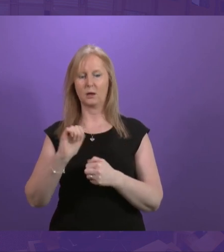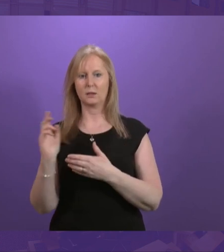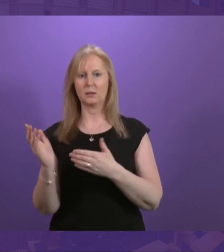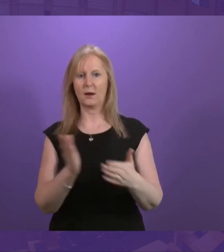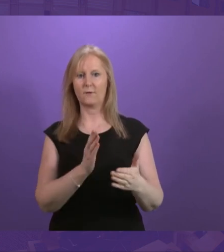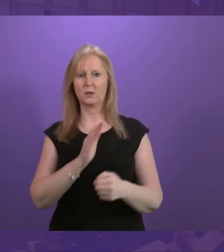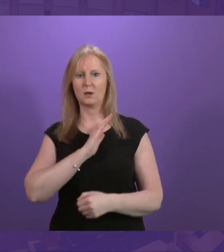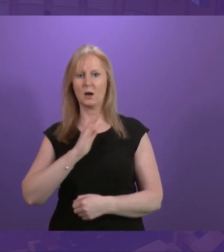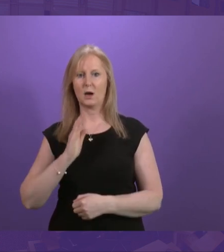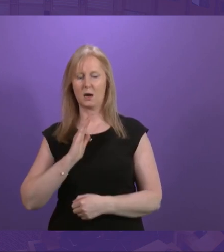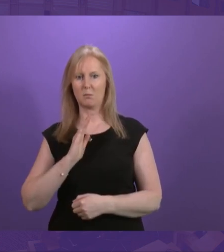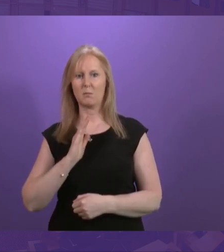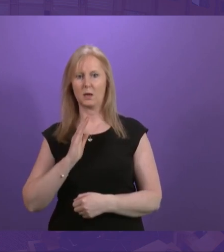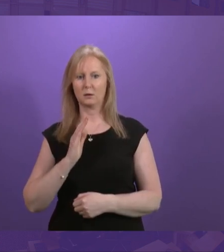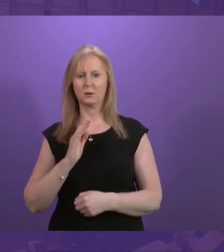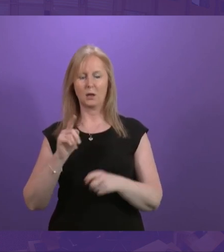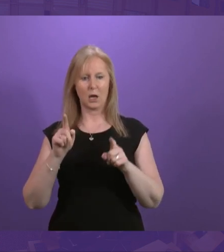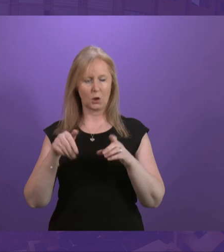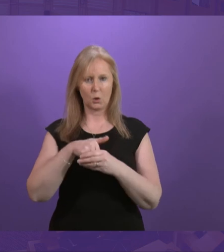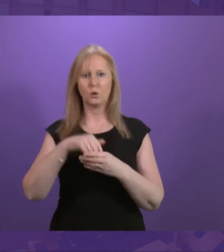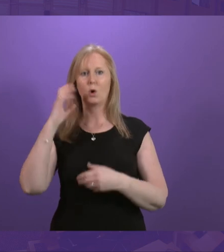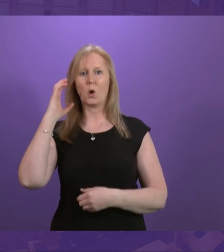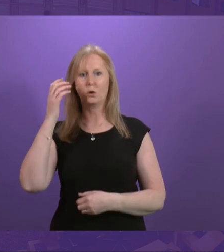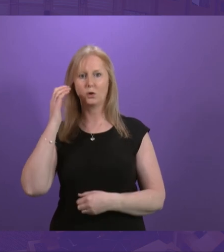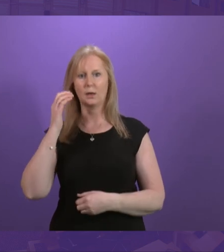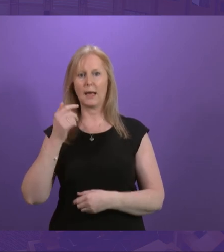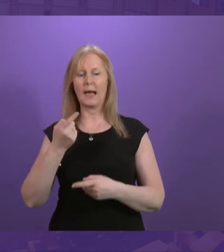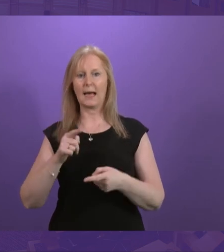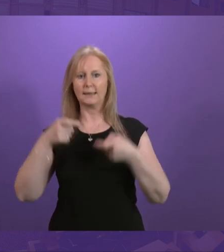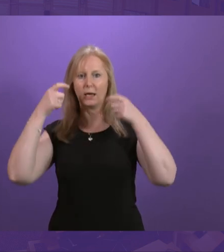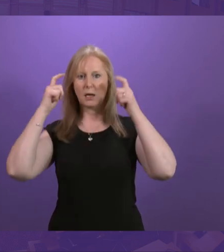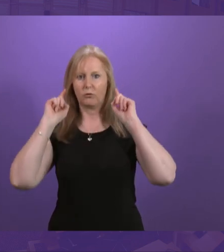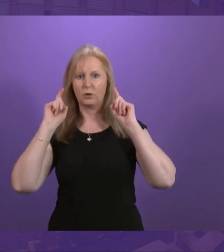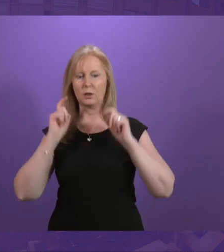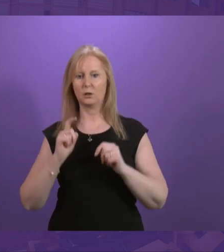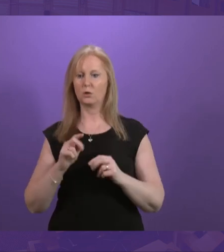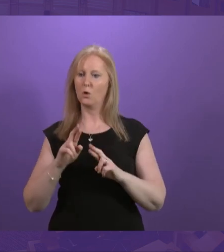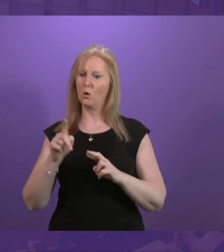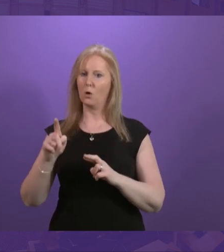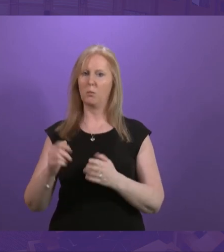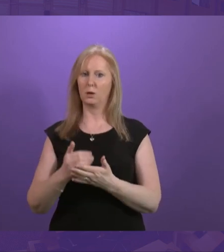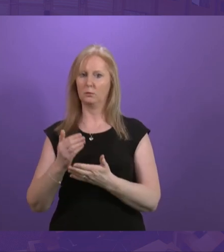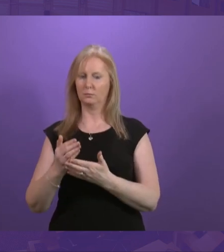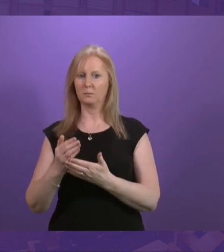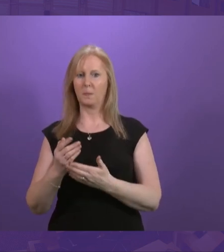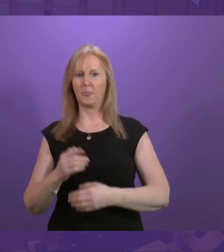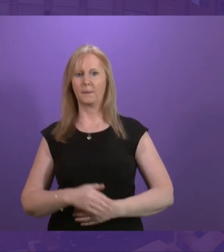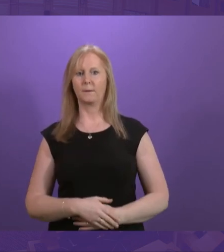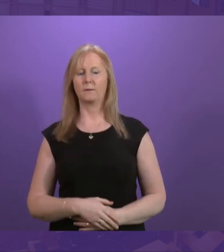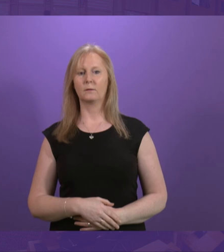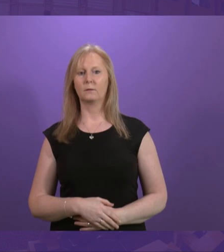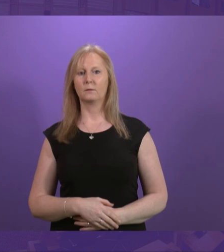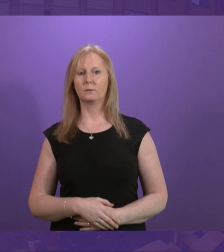clinical need and that includes audiology and hearing aids I hope that gives her a level of reassurance Presiding Officer